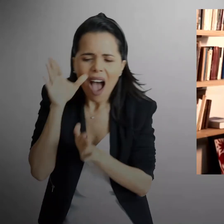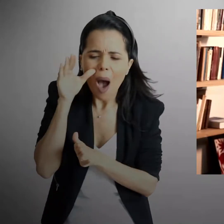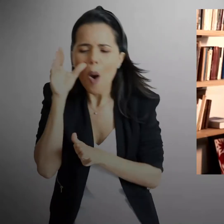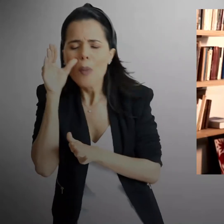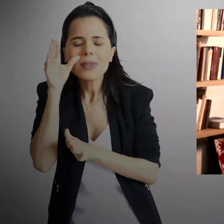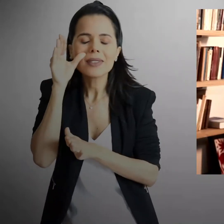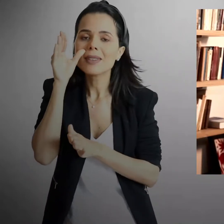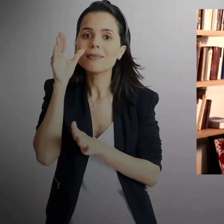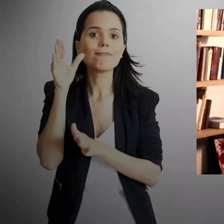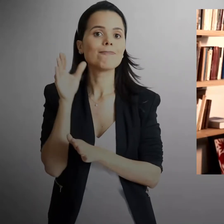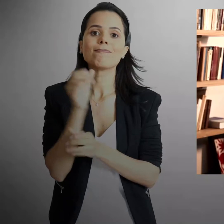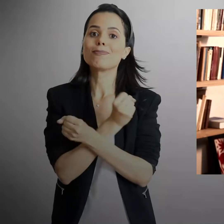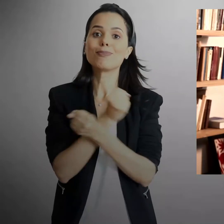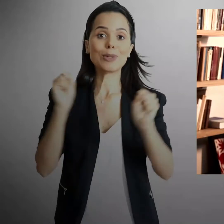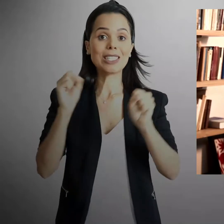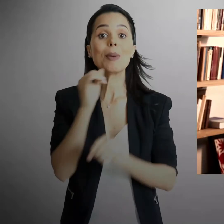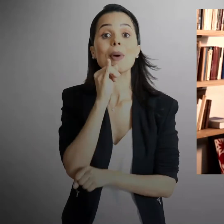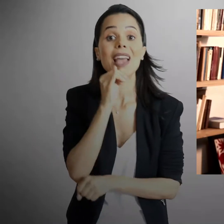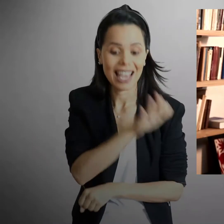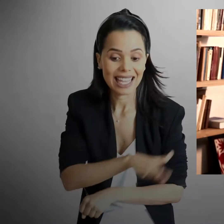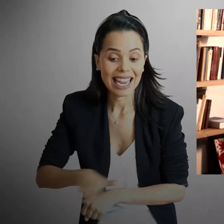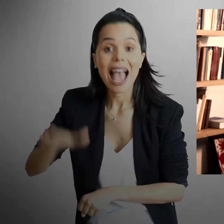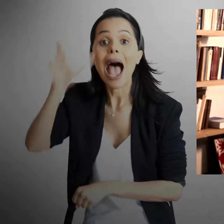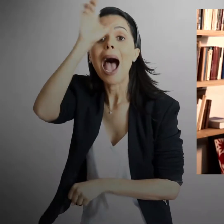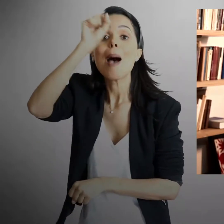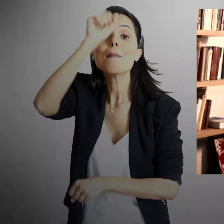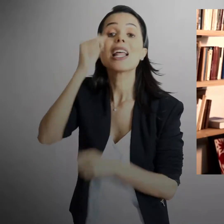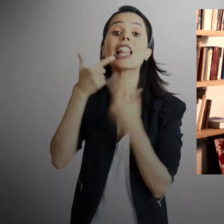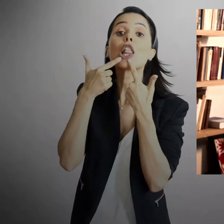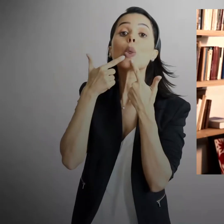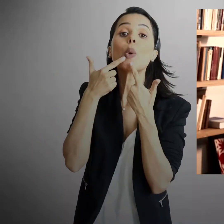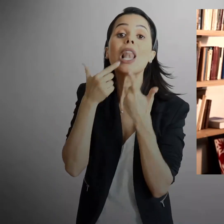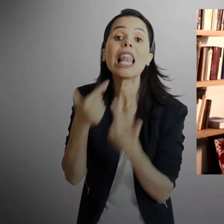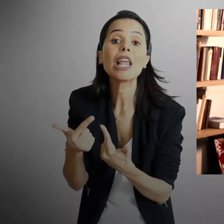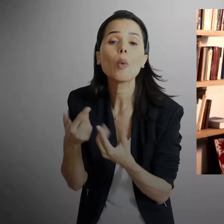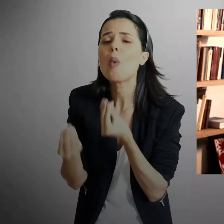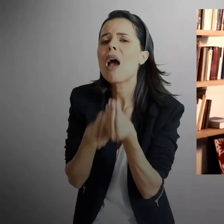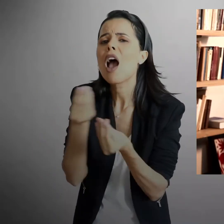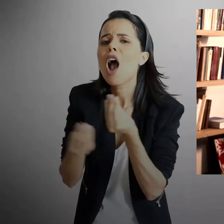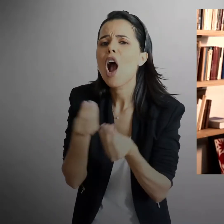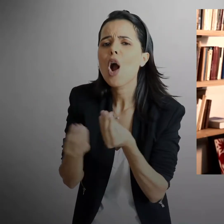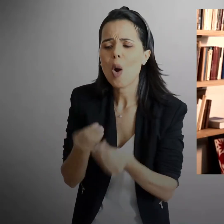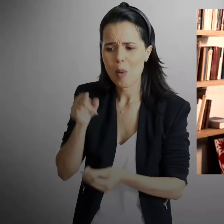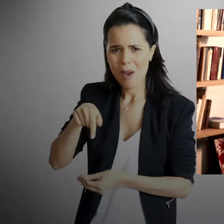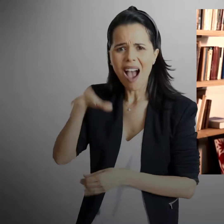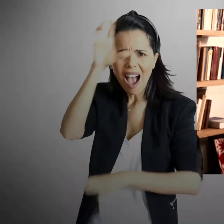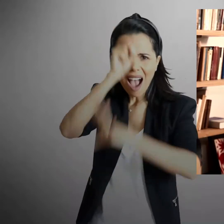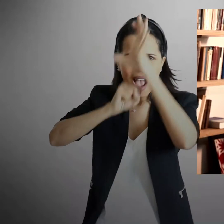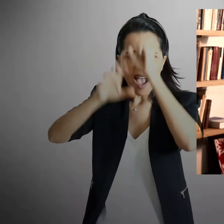well beyond what we can just observe by, say, looking at texts. And when a child is